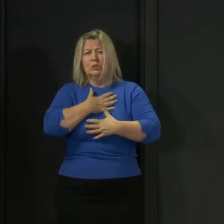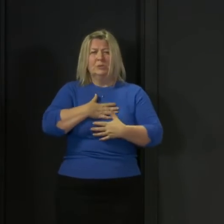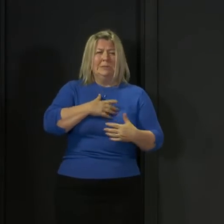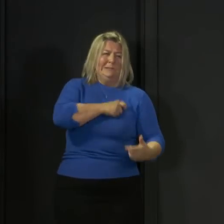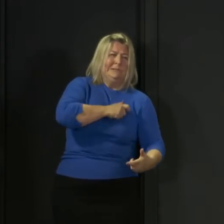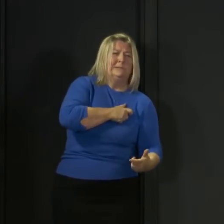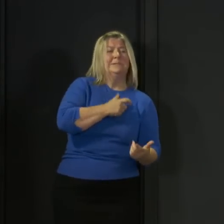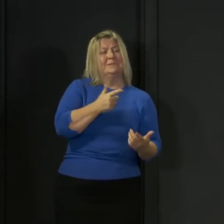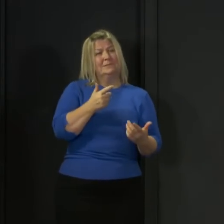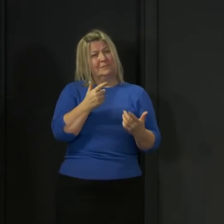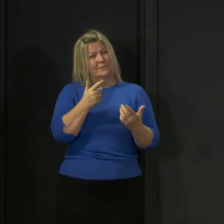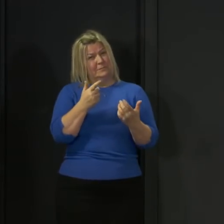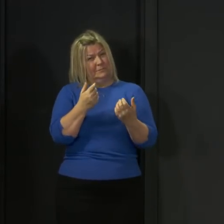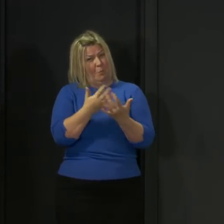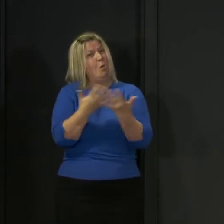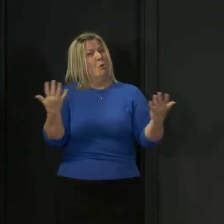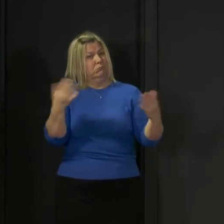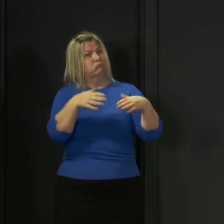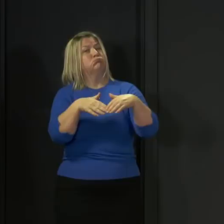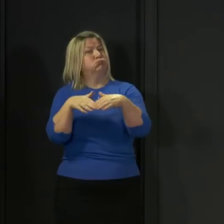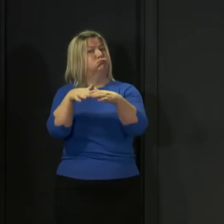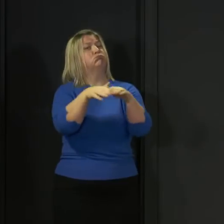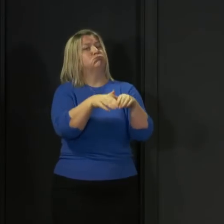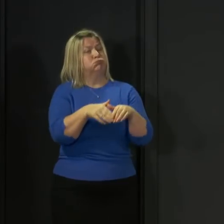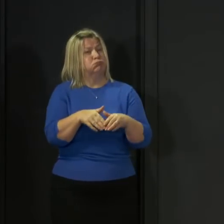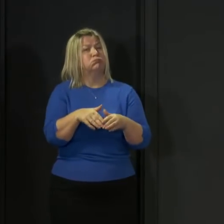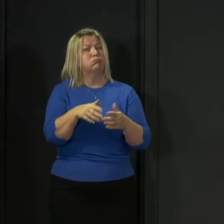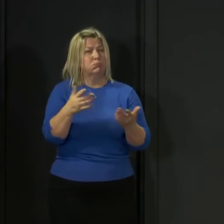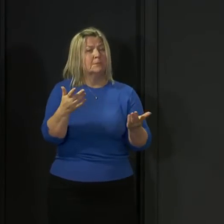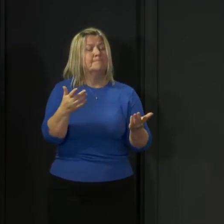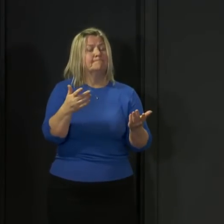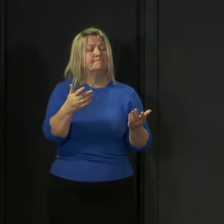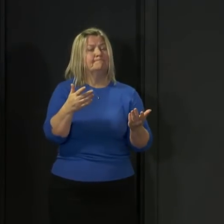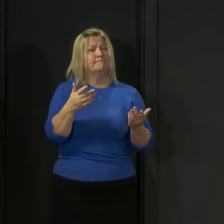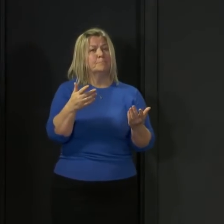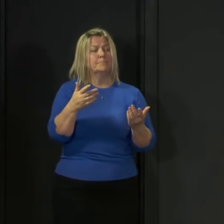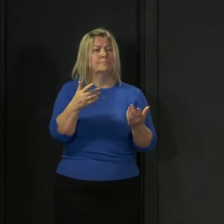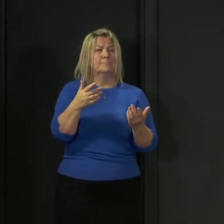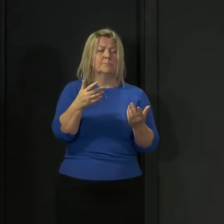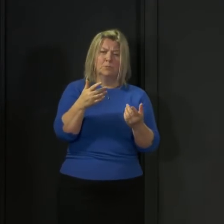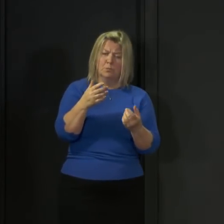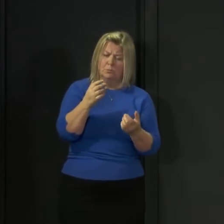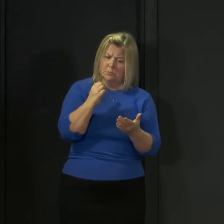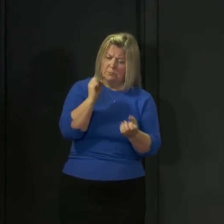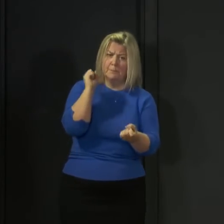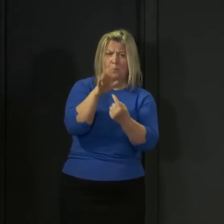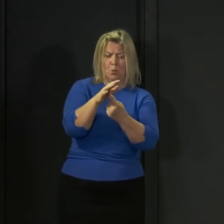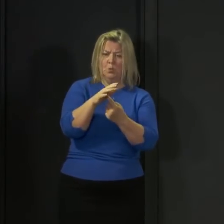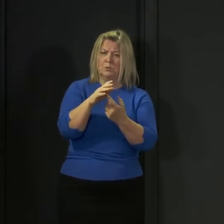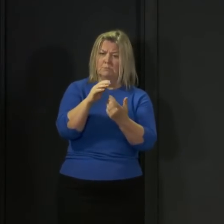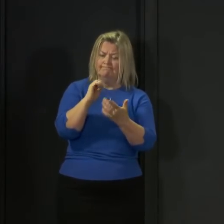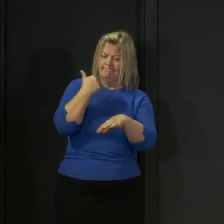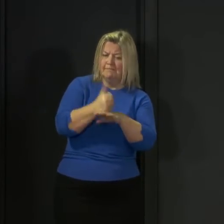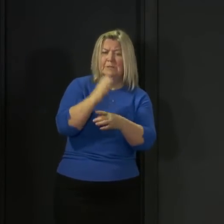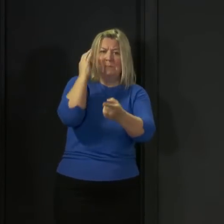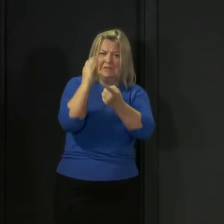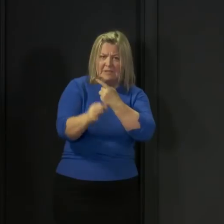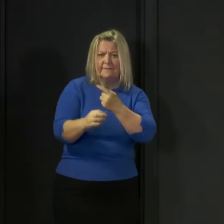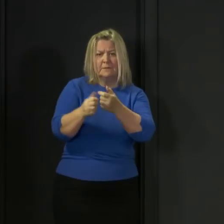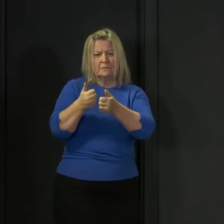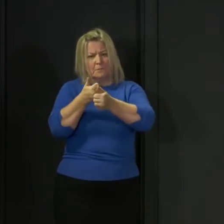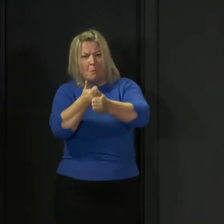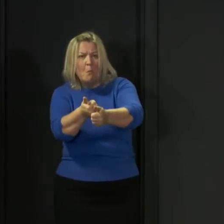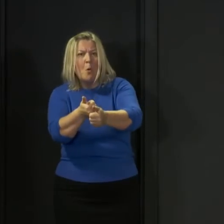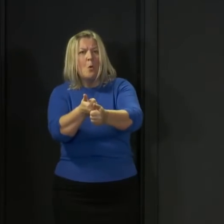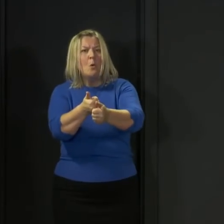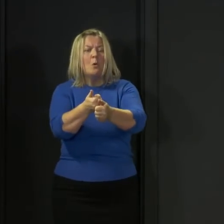It's really important at all times, but particularly right now that we have support in place. We've announced a number of initiatives over the last